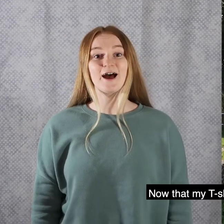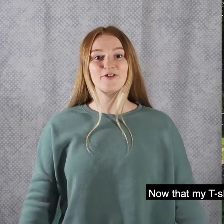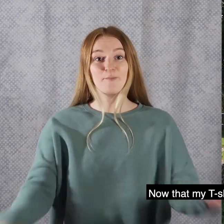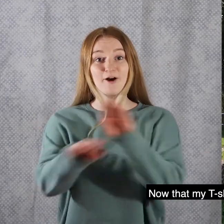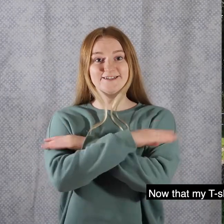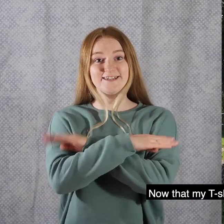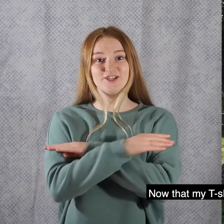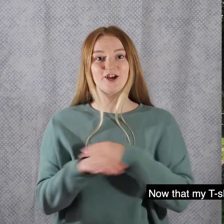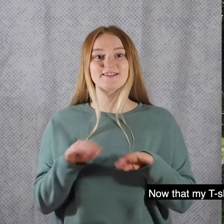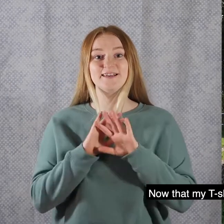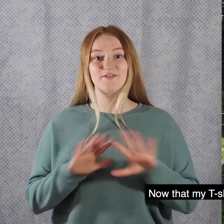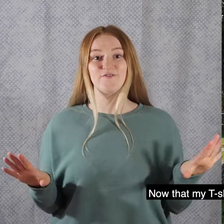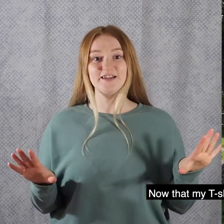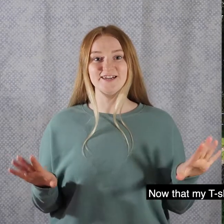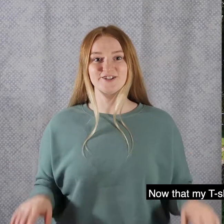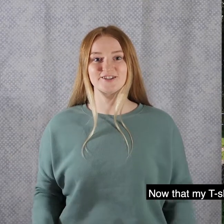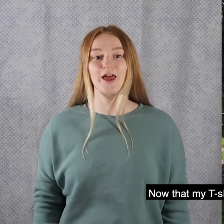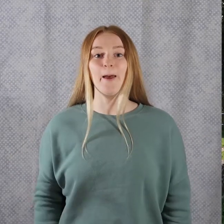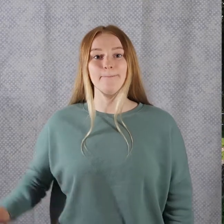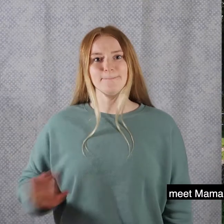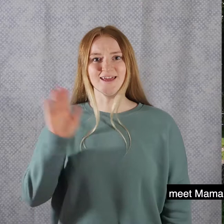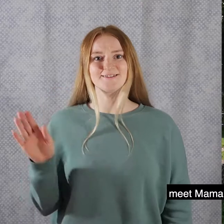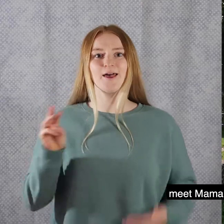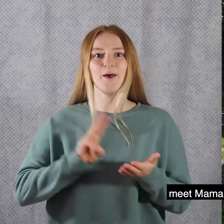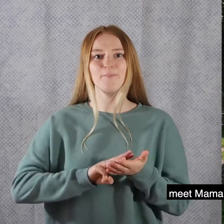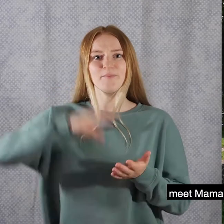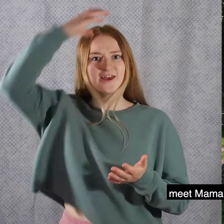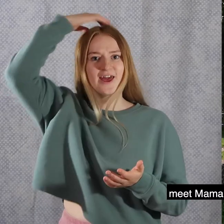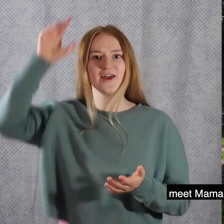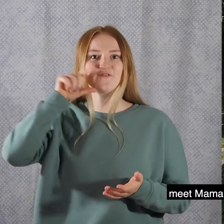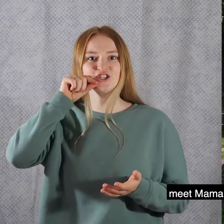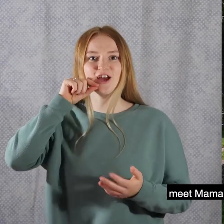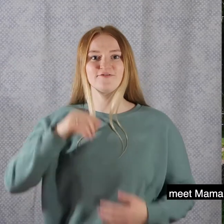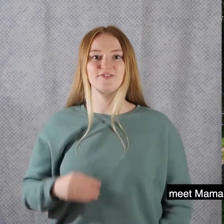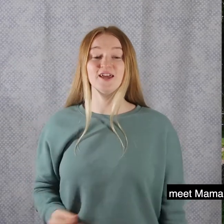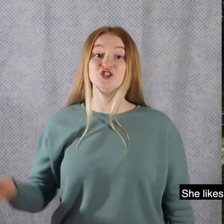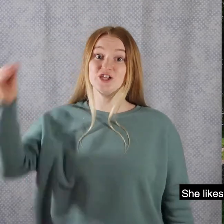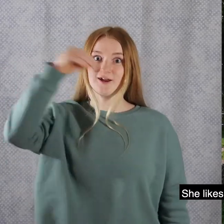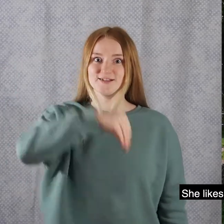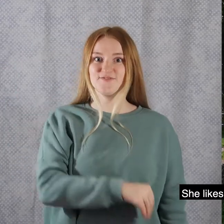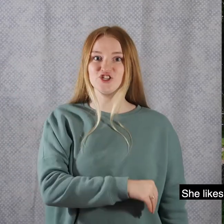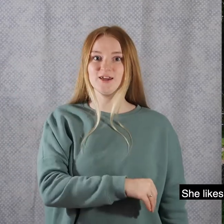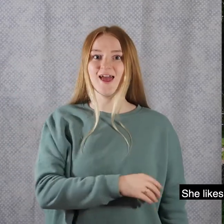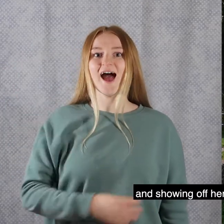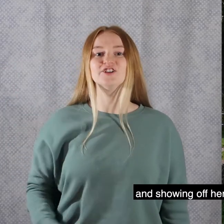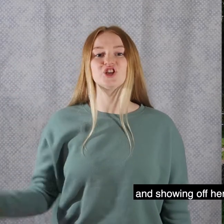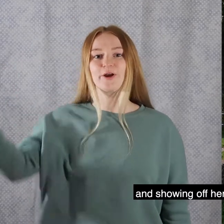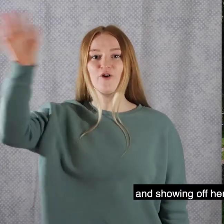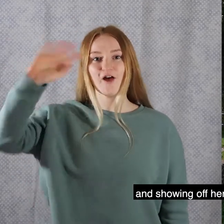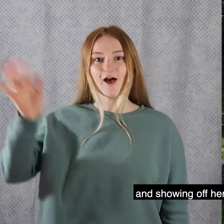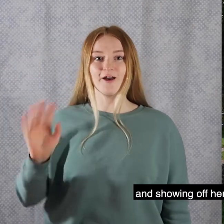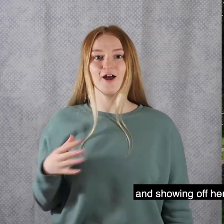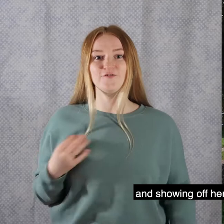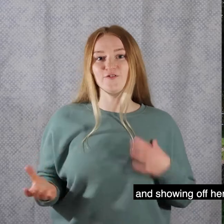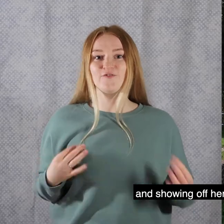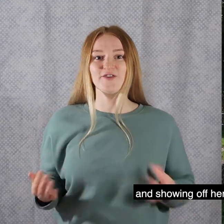Now that my t-shirt is finished, meet Mama King Fisher. She likes fishing and showing